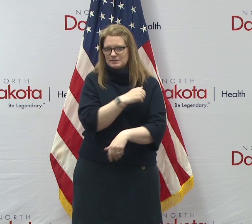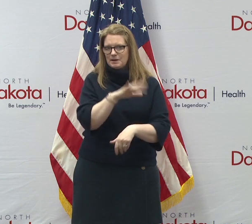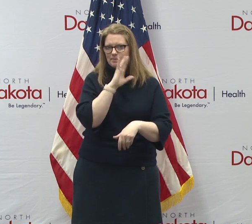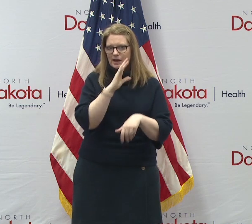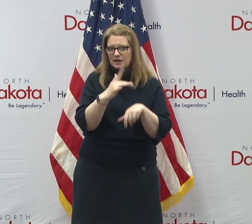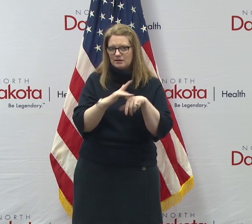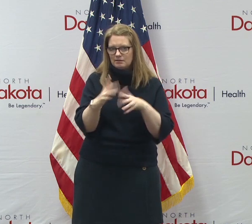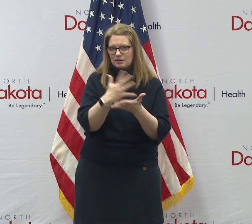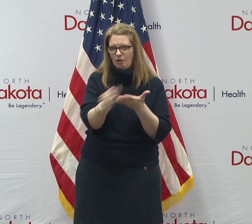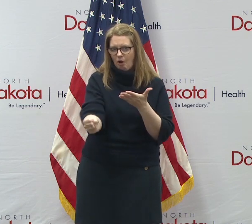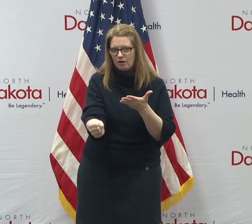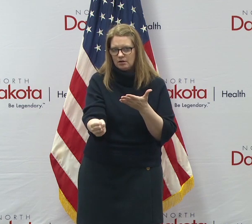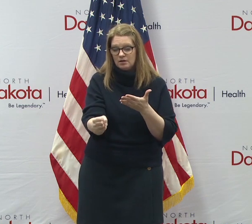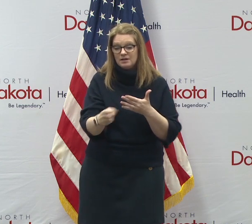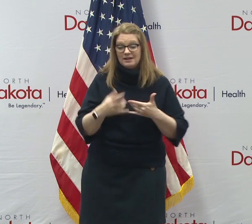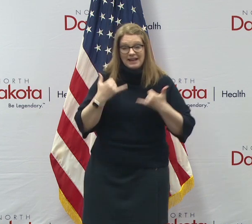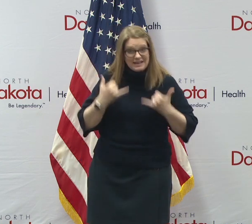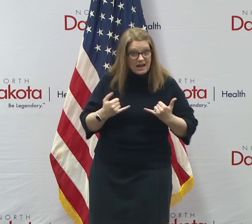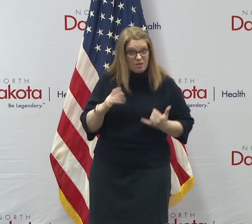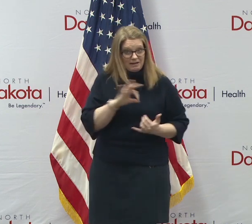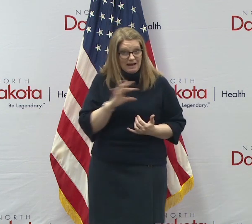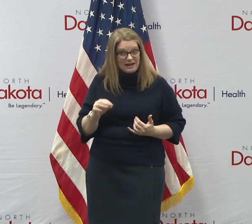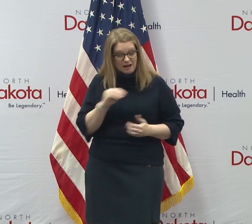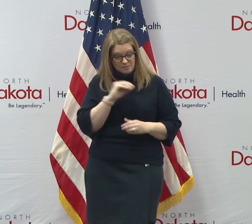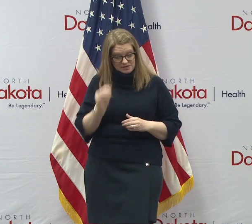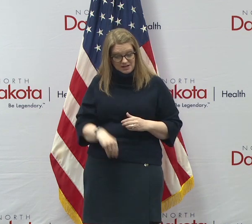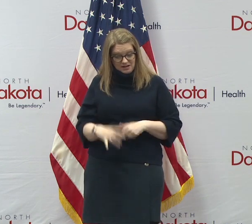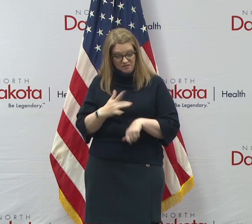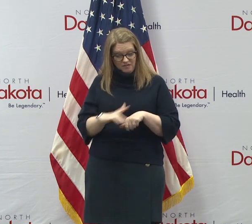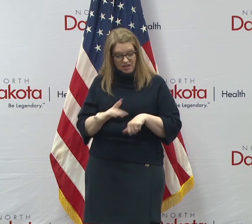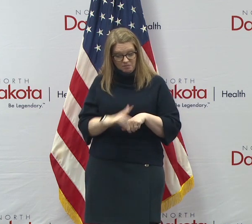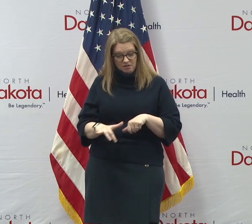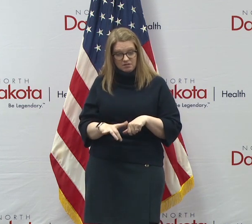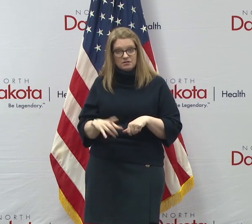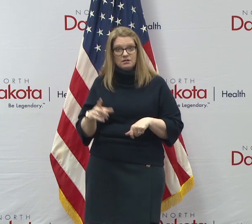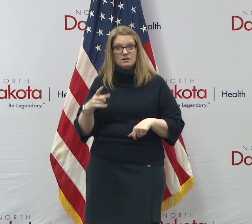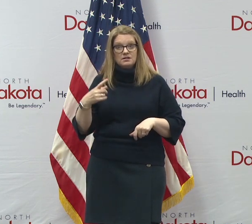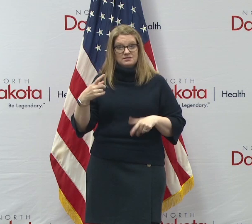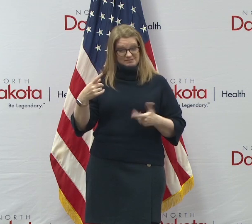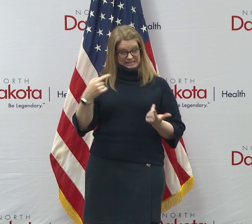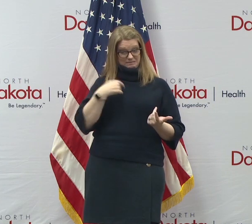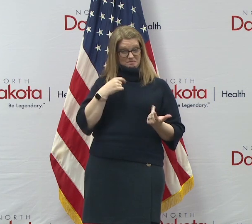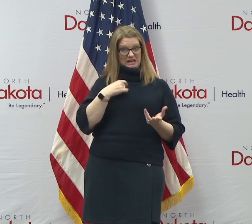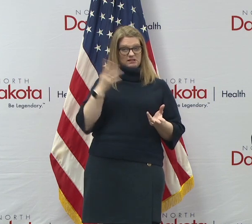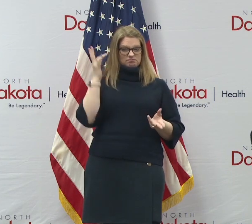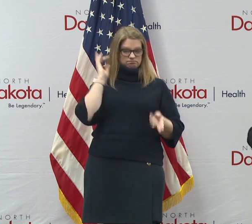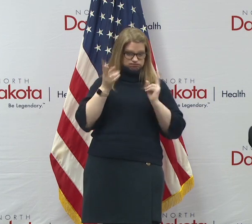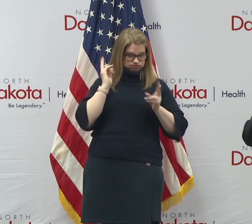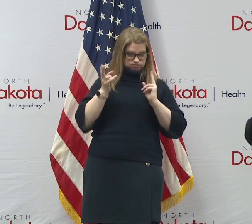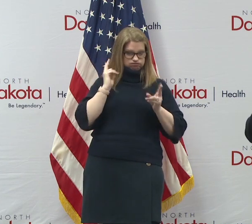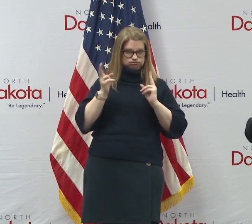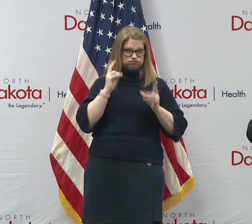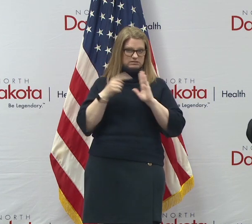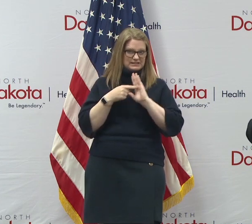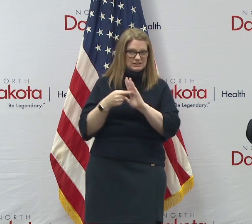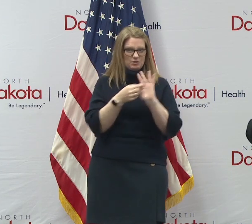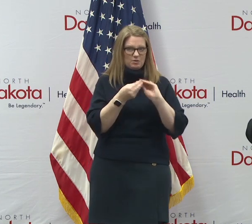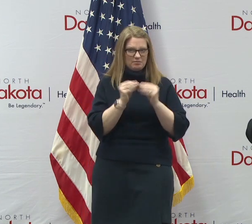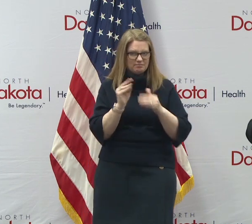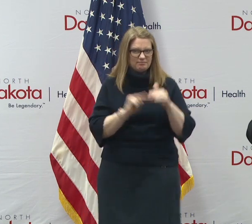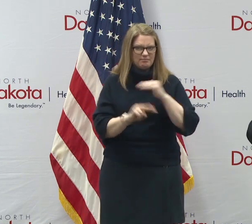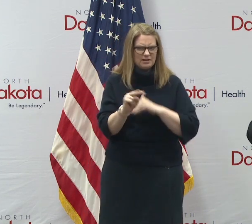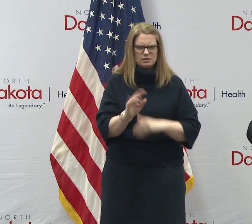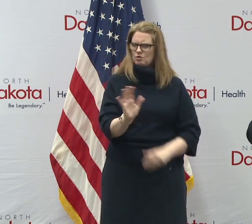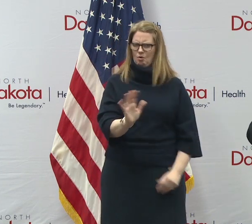of our hospital beds available for COVID patients, I'm in no rush to come out with a model because models get better with more data.